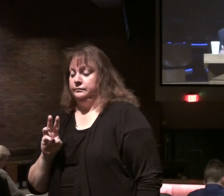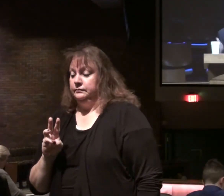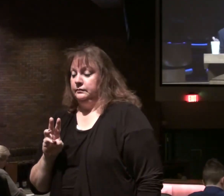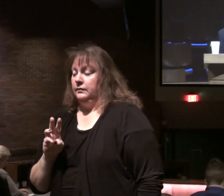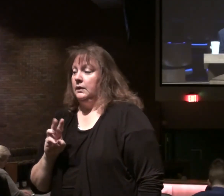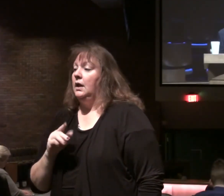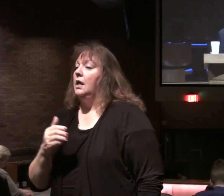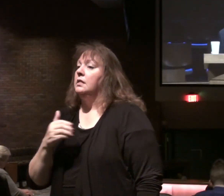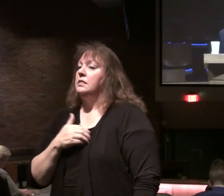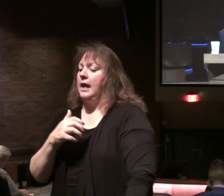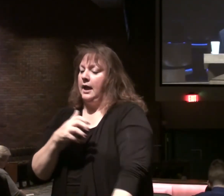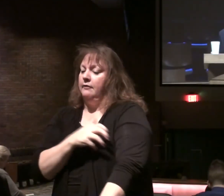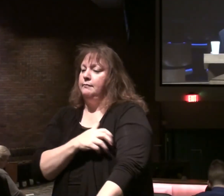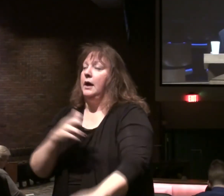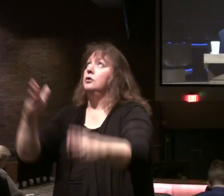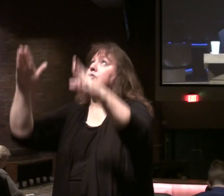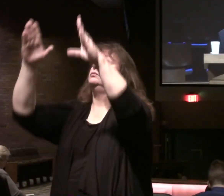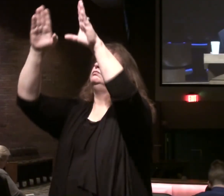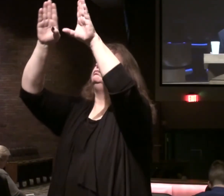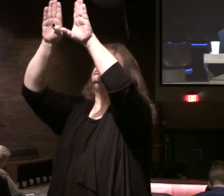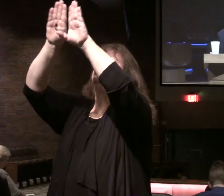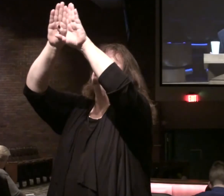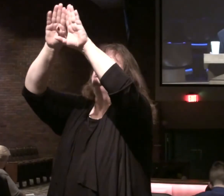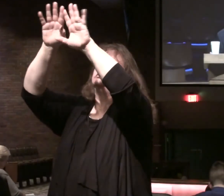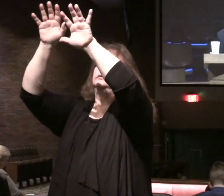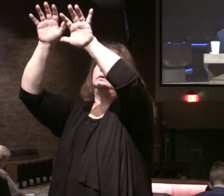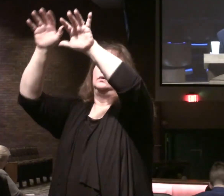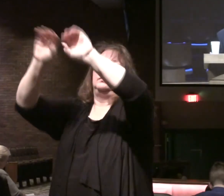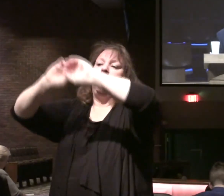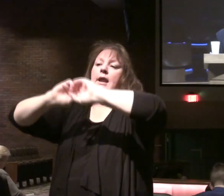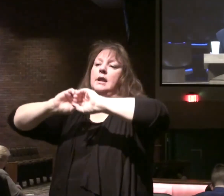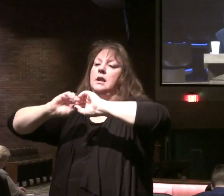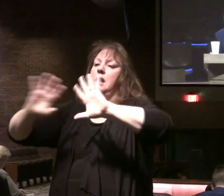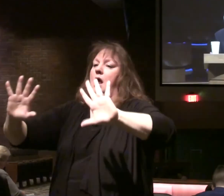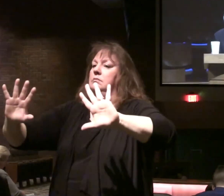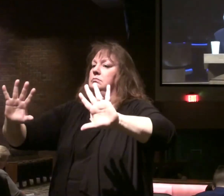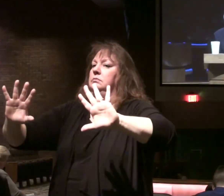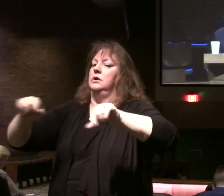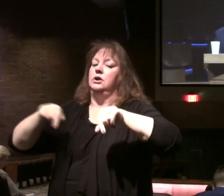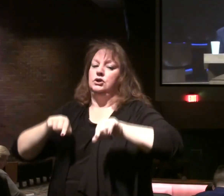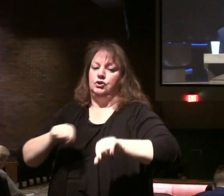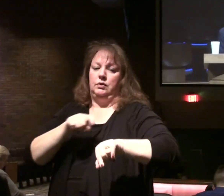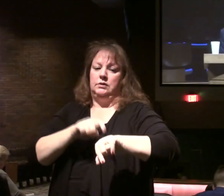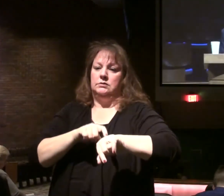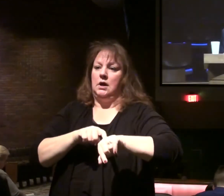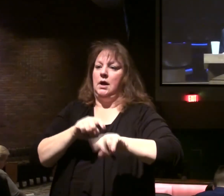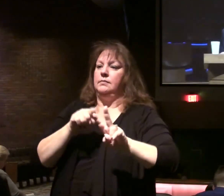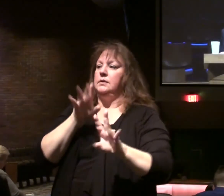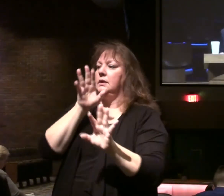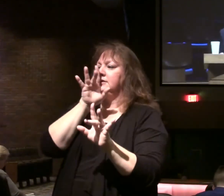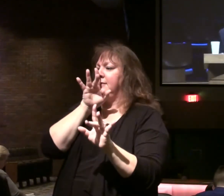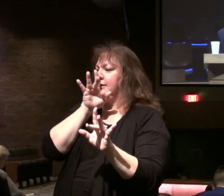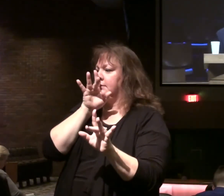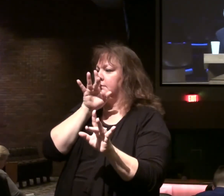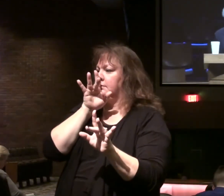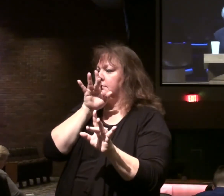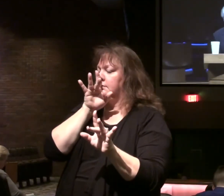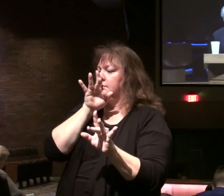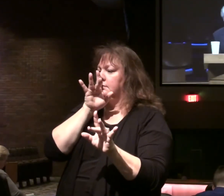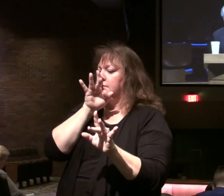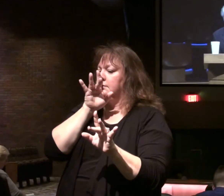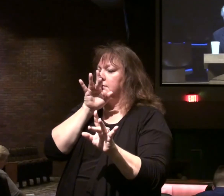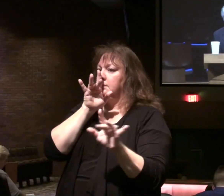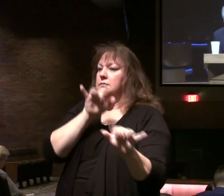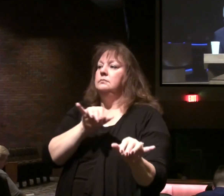They have power to shut up the sky. So that rain will not fall. During the days of their prophesying. That also